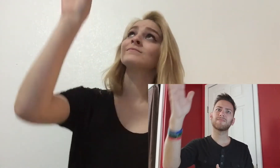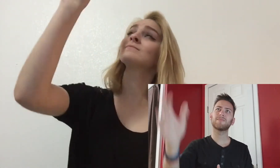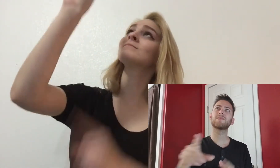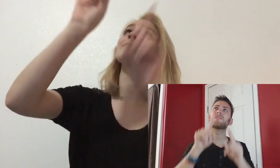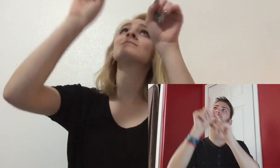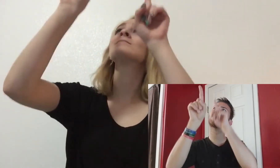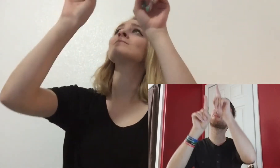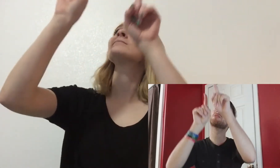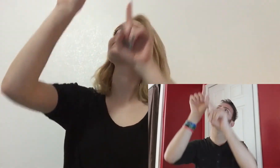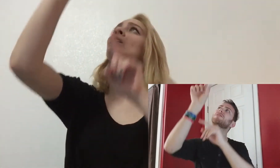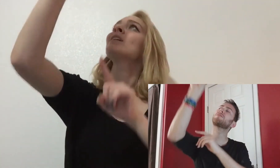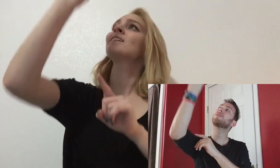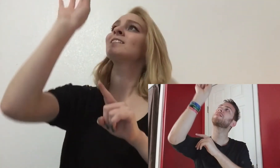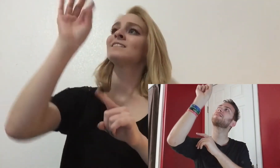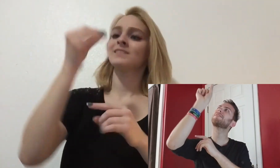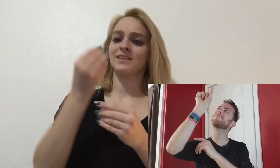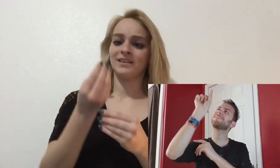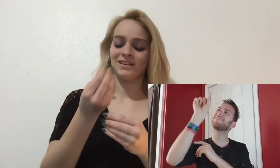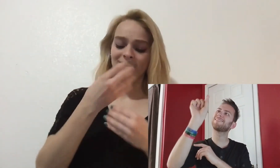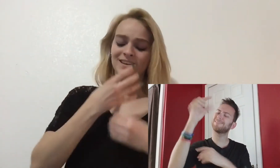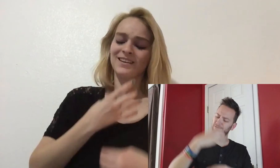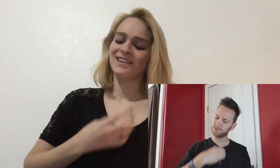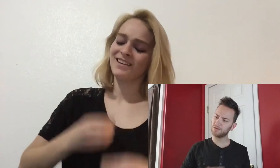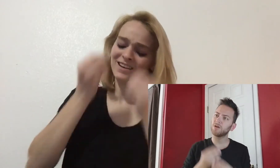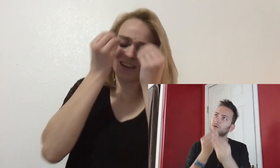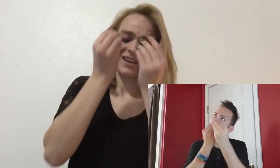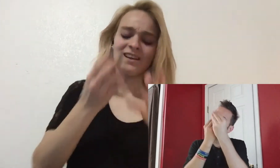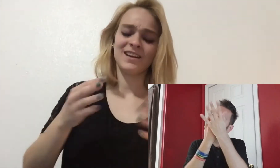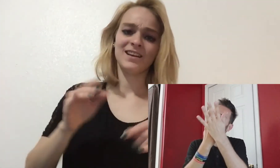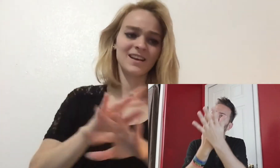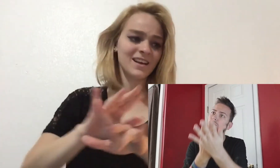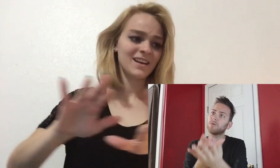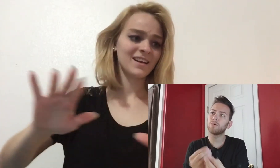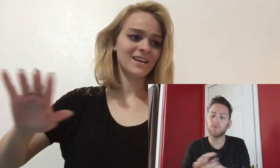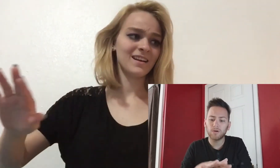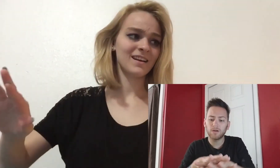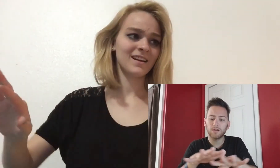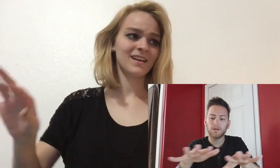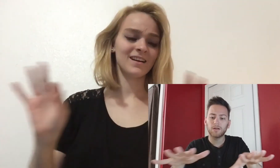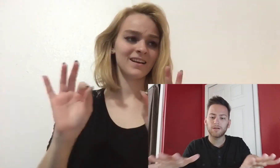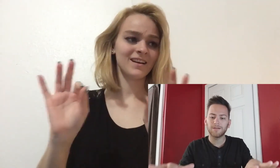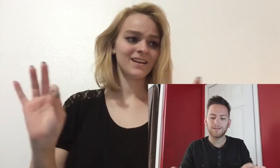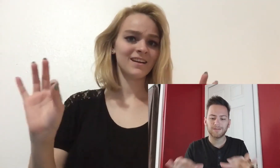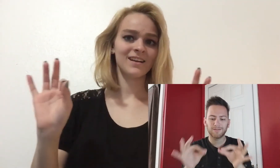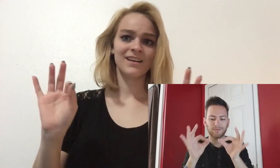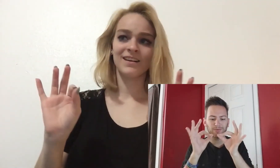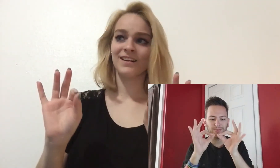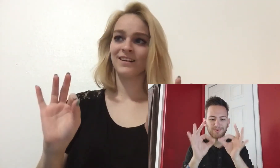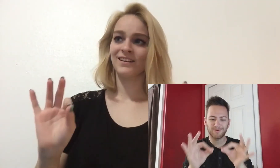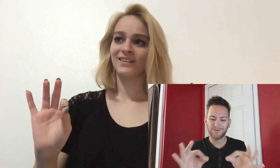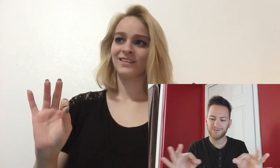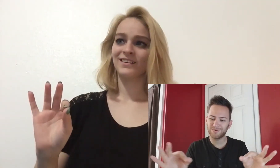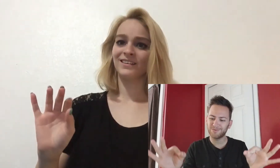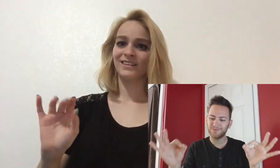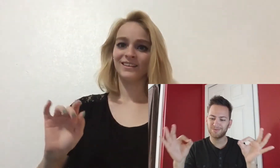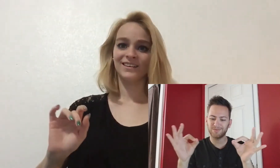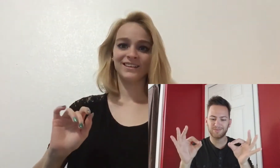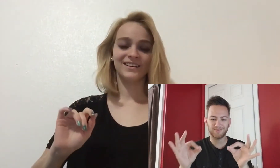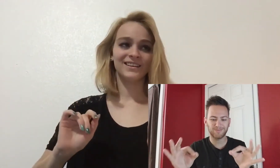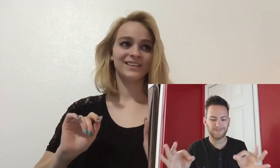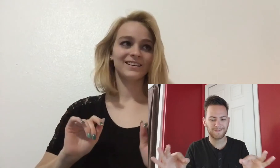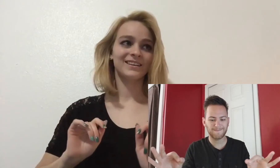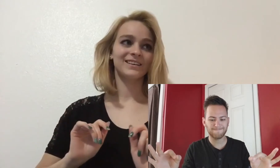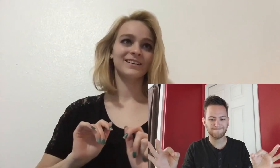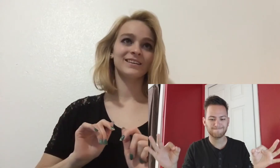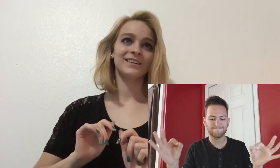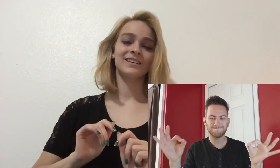Someday I'll wish upon a star and wake up where the clouds are far behind me.